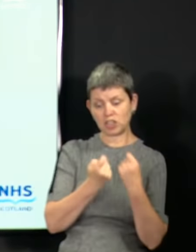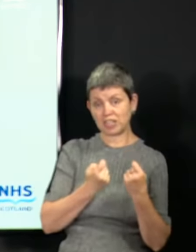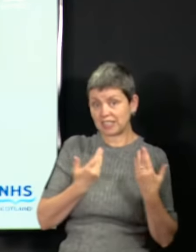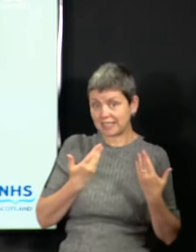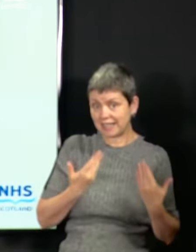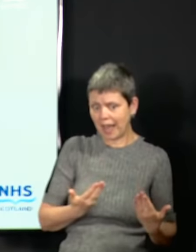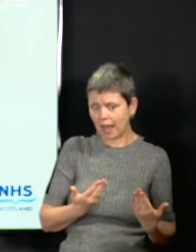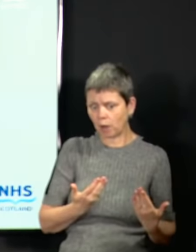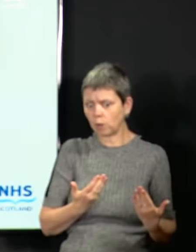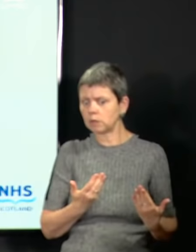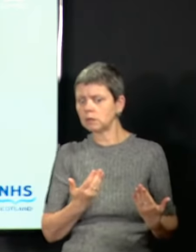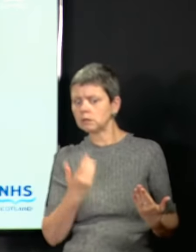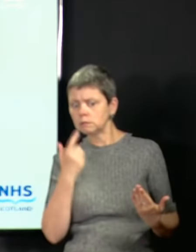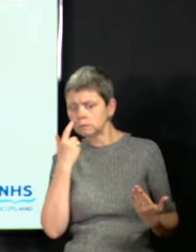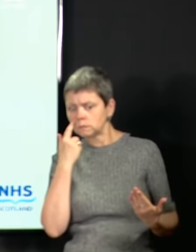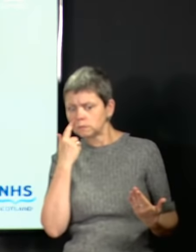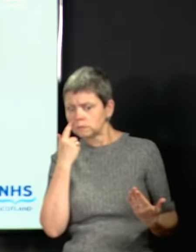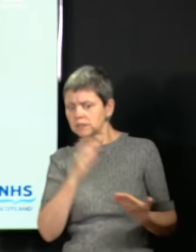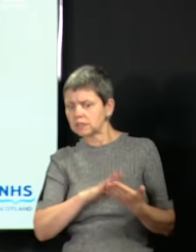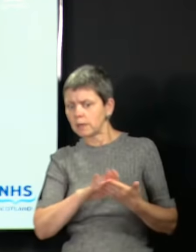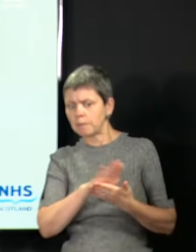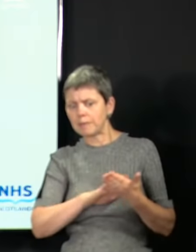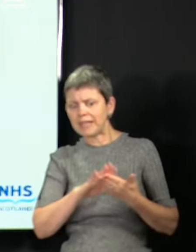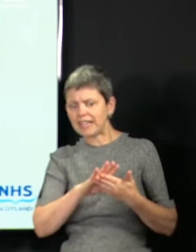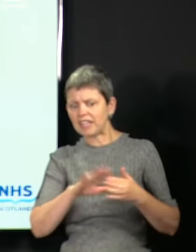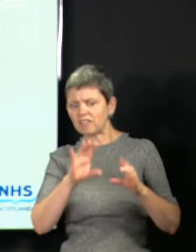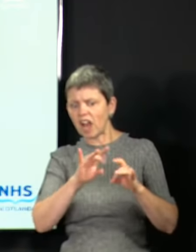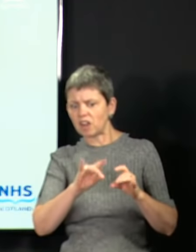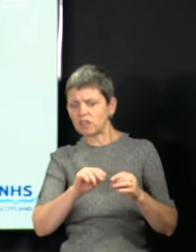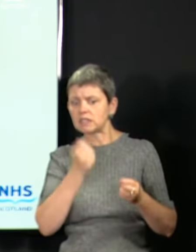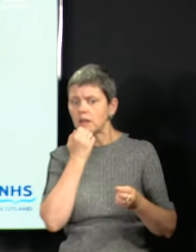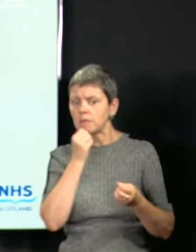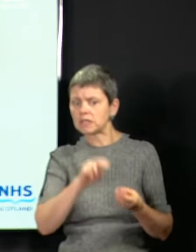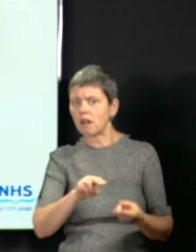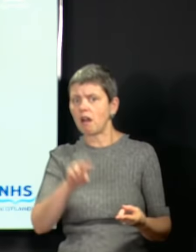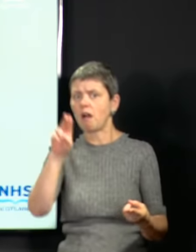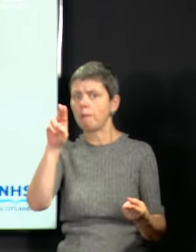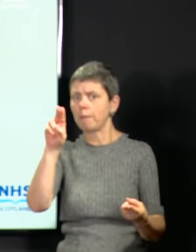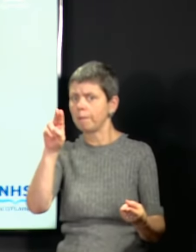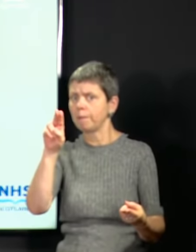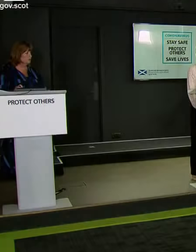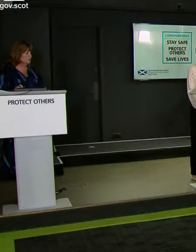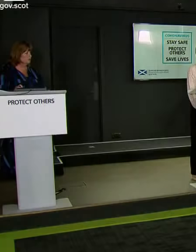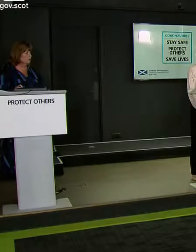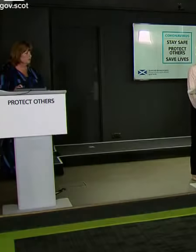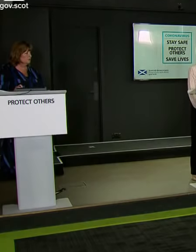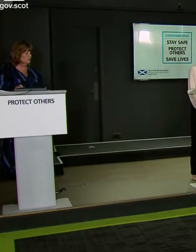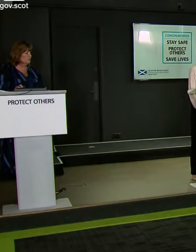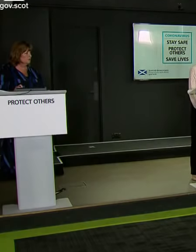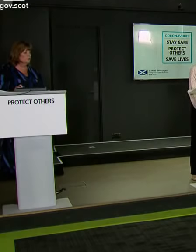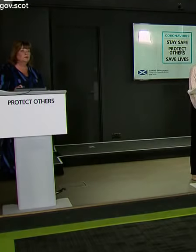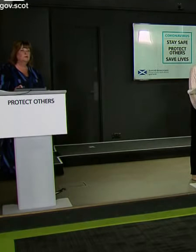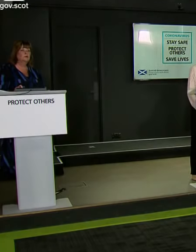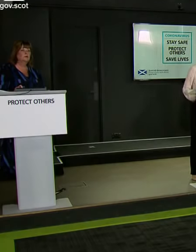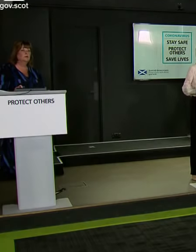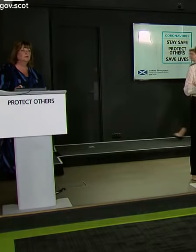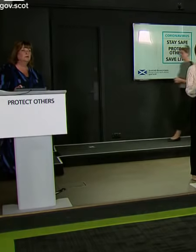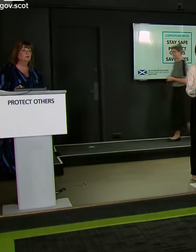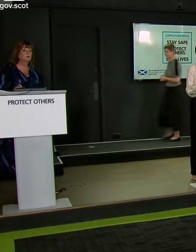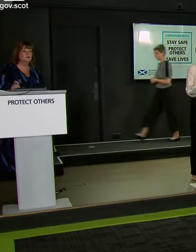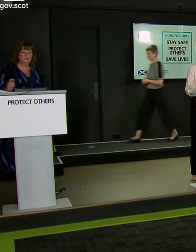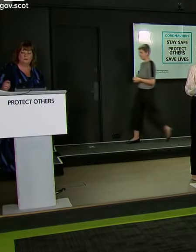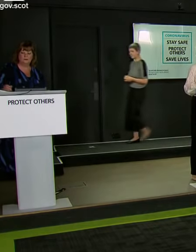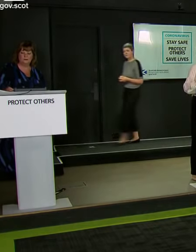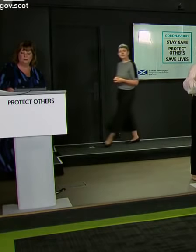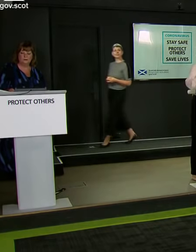not seeing a significant rise in community transmission in order for us to progress. It's just as simple as that. Phil McDonald from